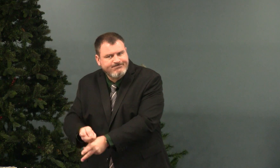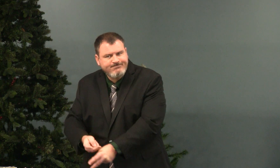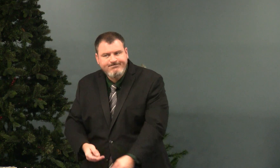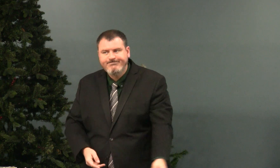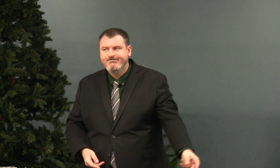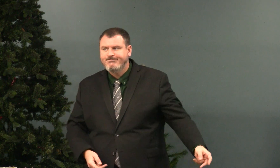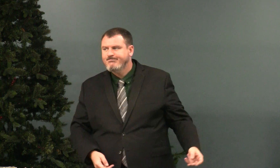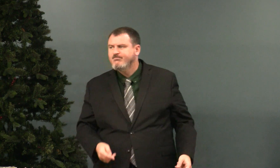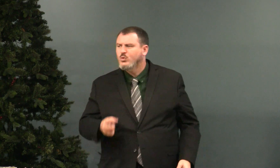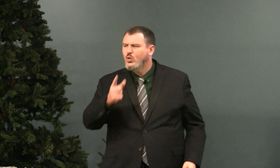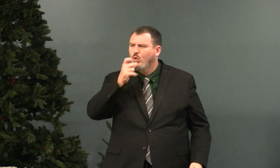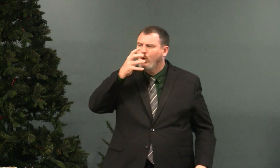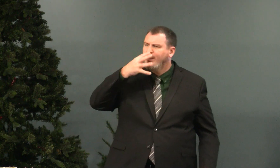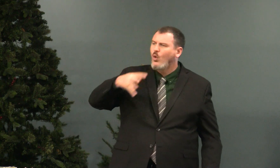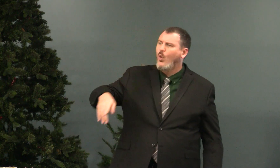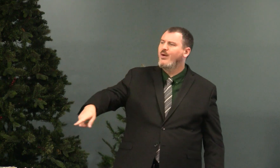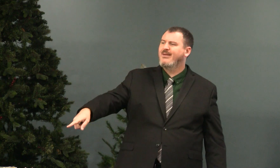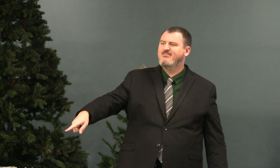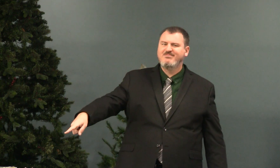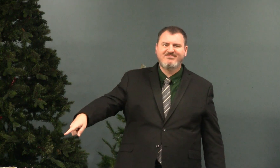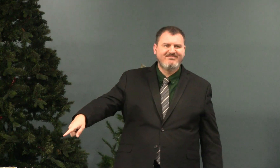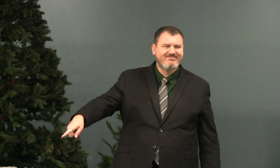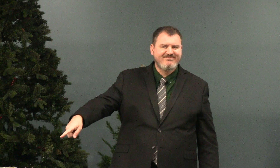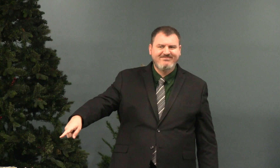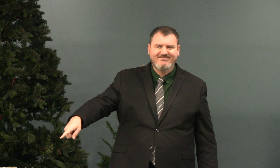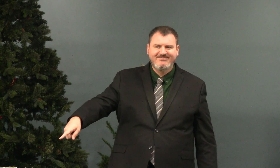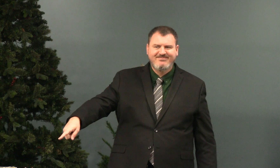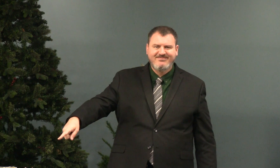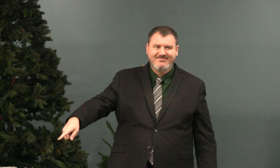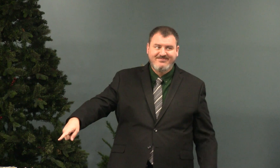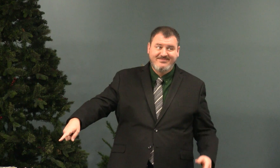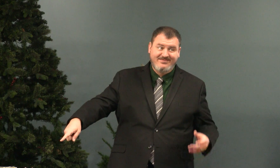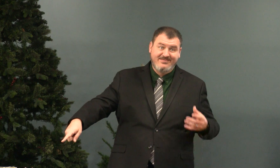and picked him up and took care of him. And who ignored him?